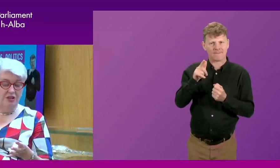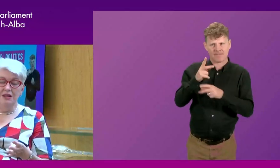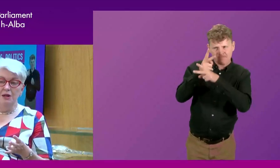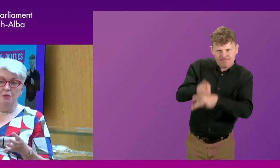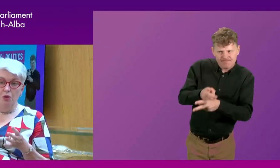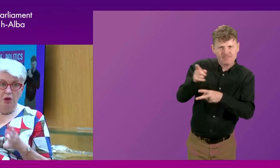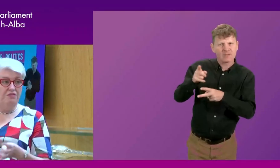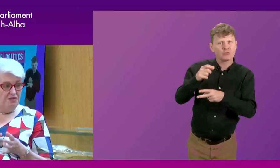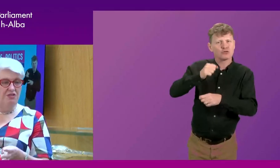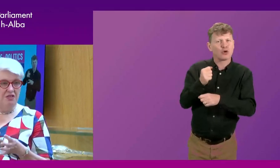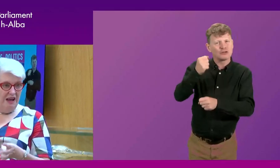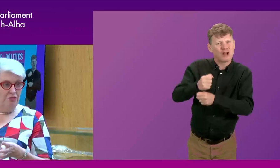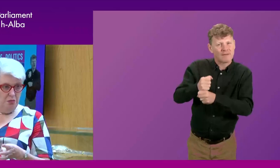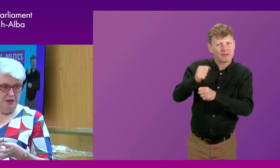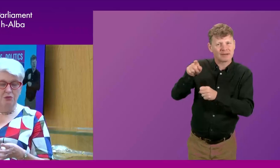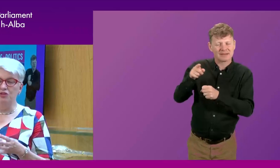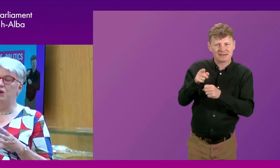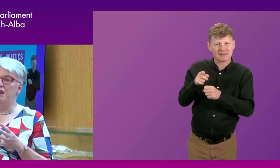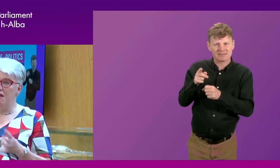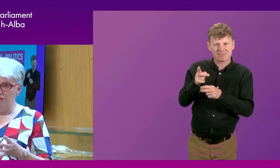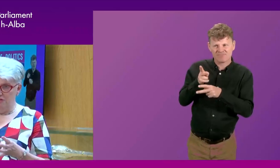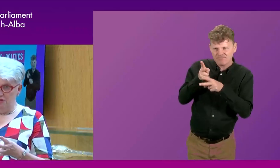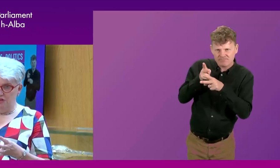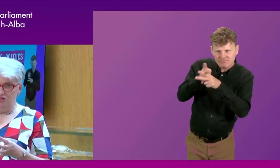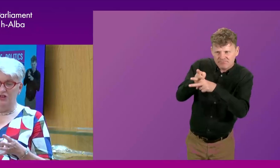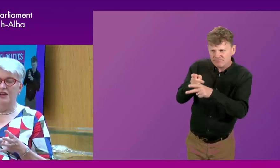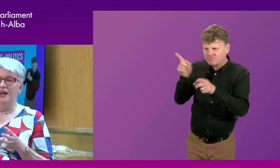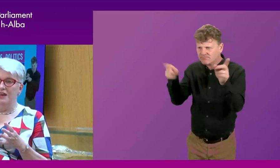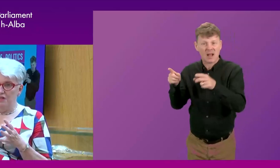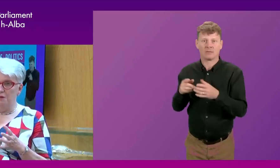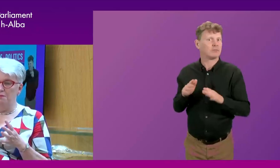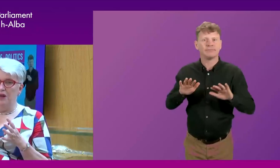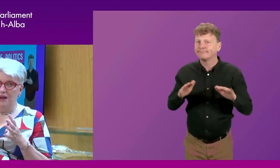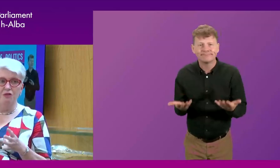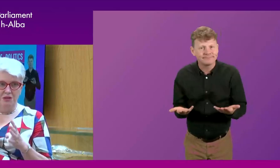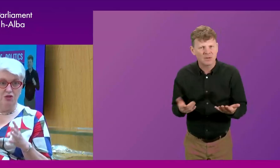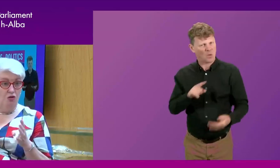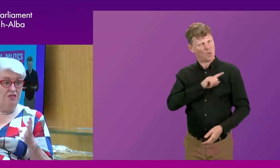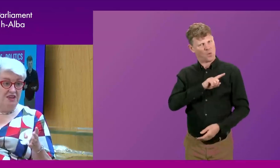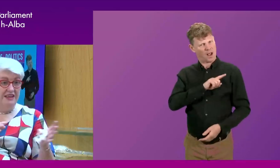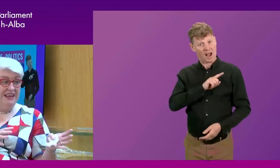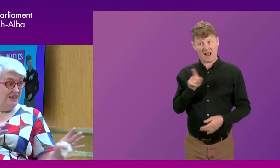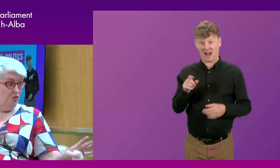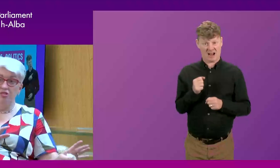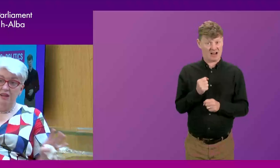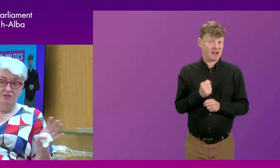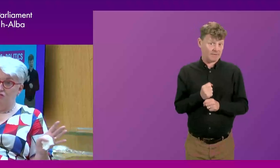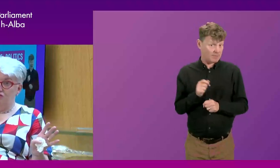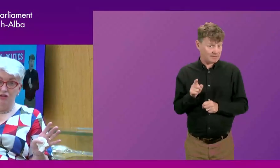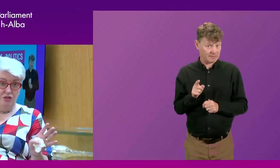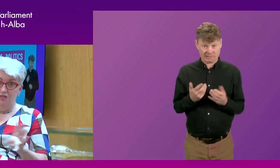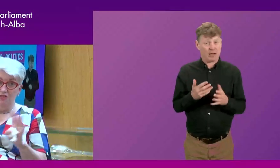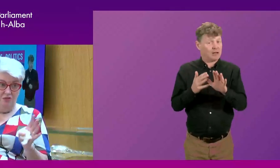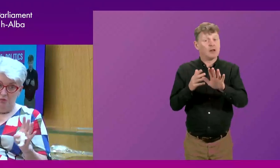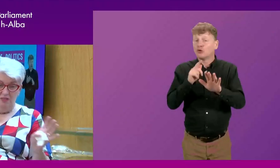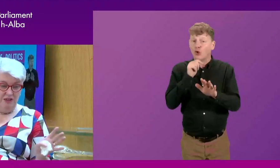account. But one of the reasons they haven't been, which we never envisaged, is that the governments of the day, and again, I don't think it's